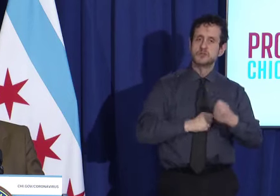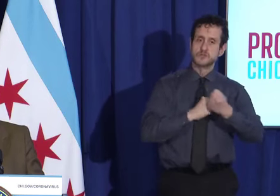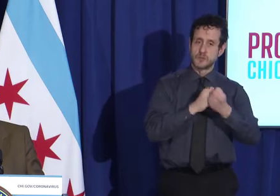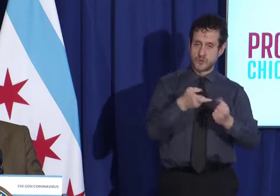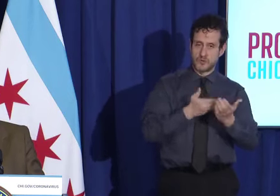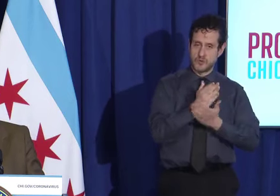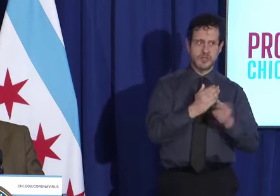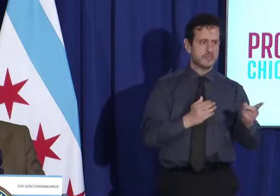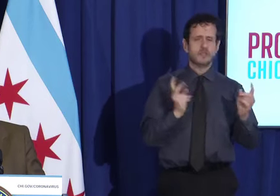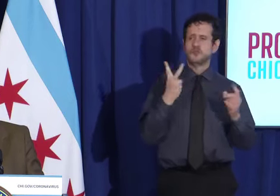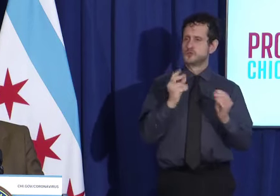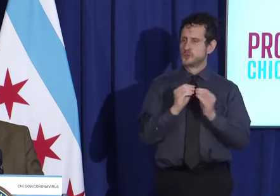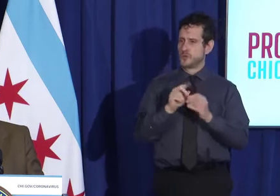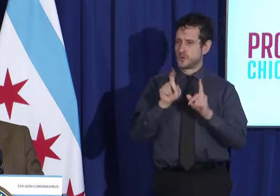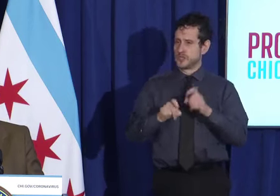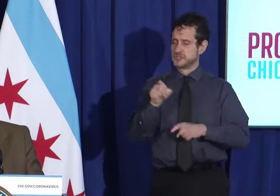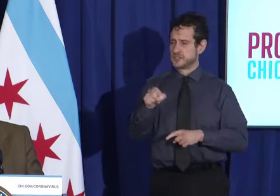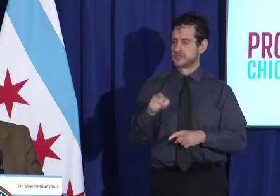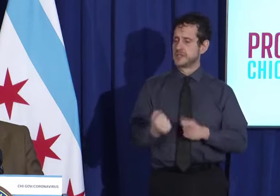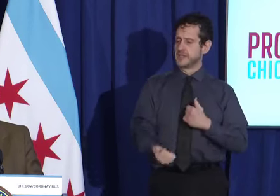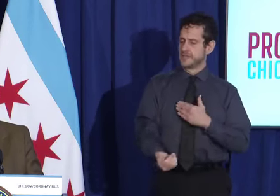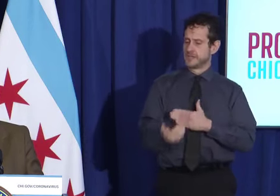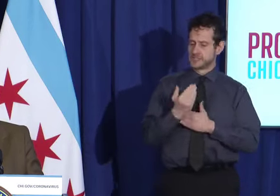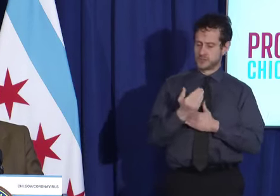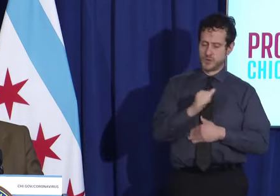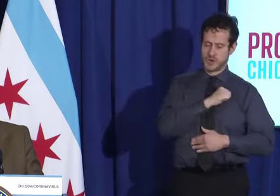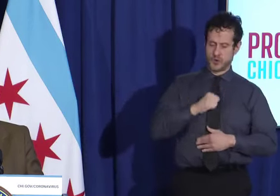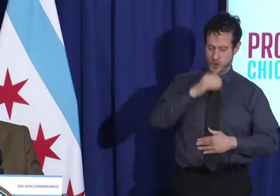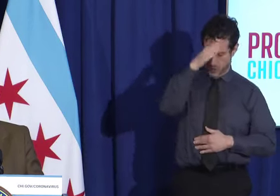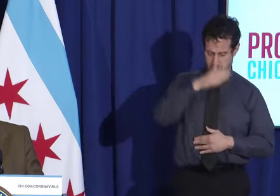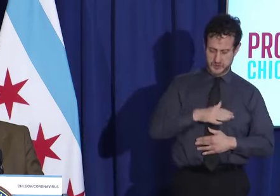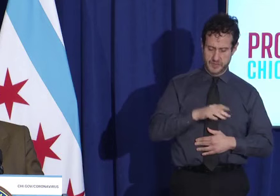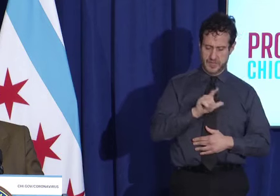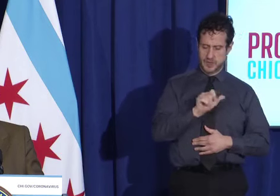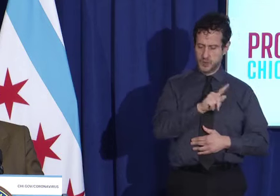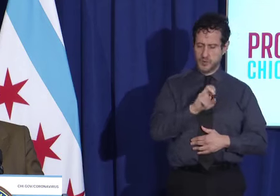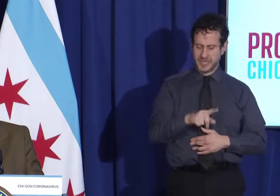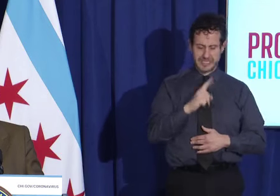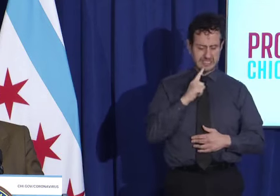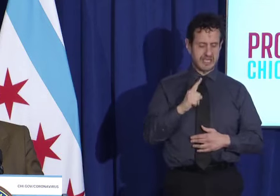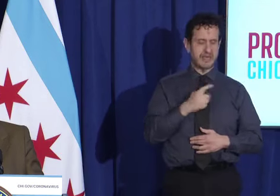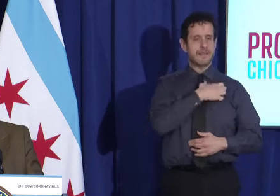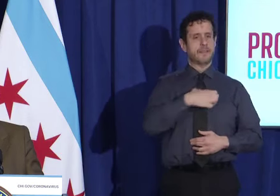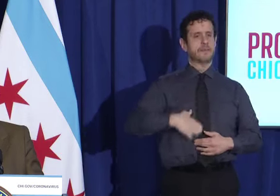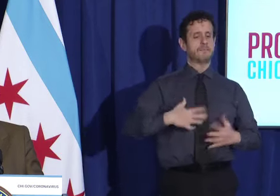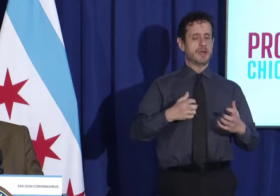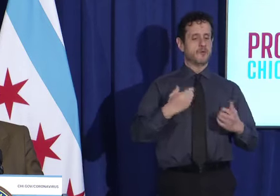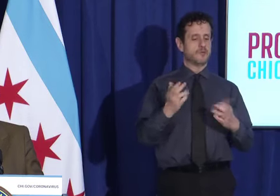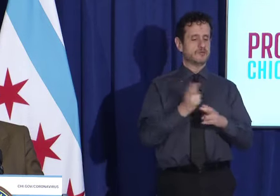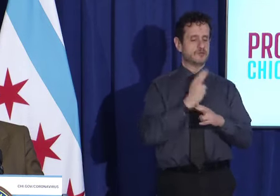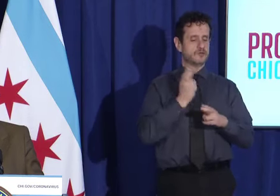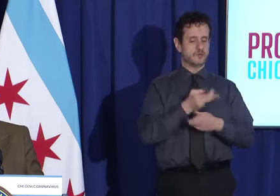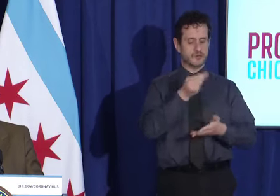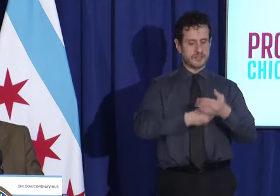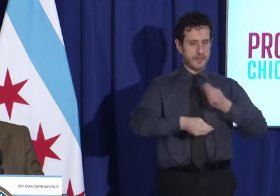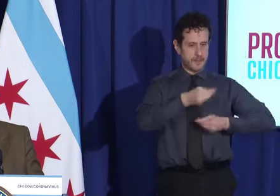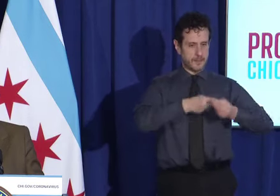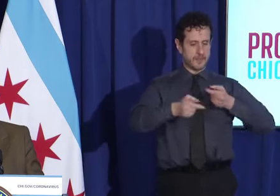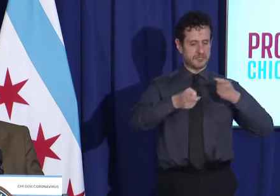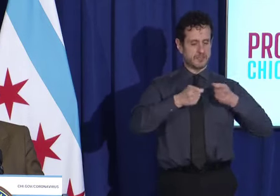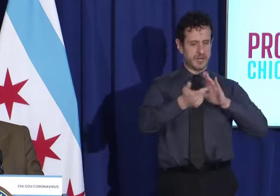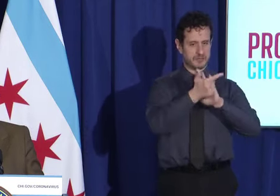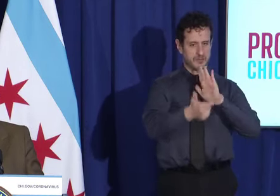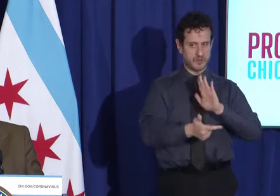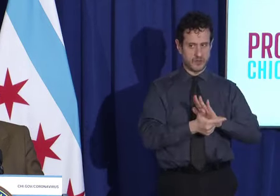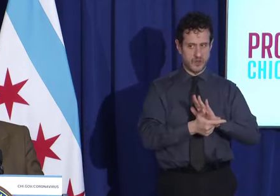questions. This morning, Alderman Raymond Lopez tweeted, Lightfoot wants to use the budget management ordinance to remove the carve